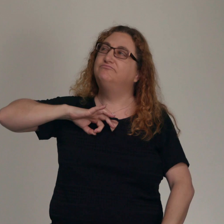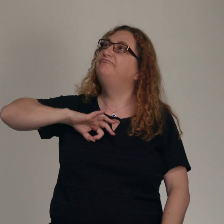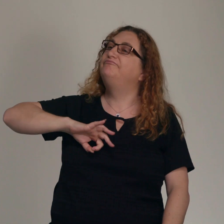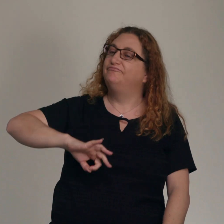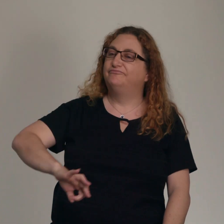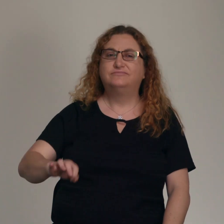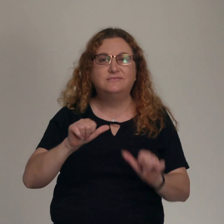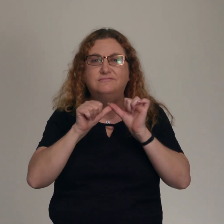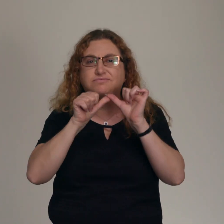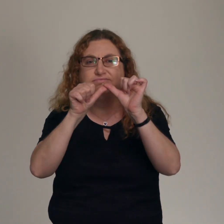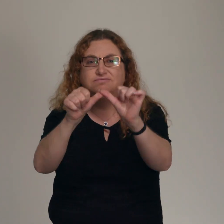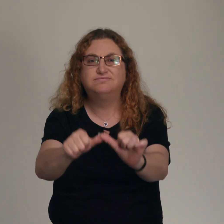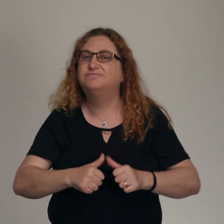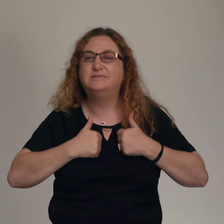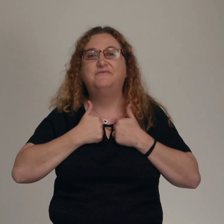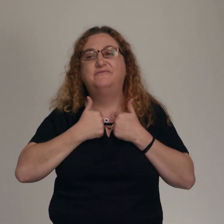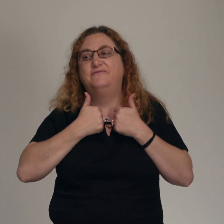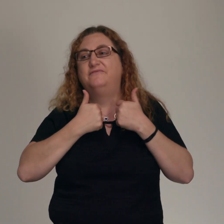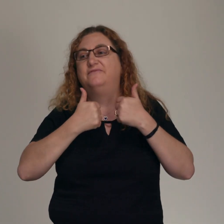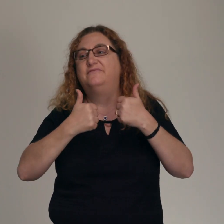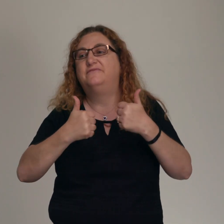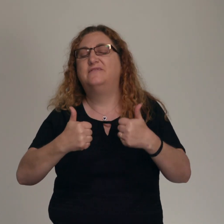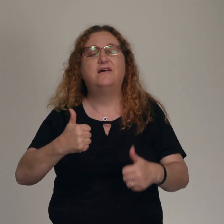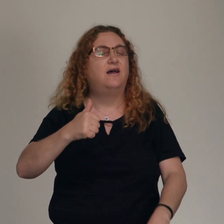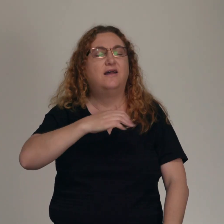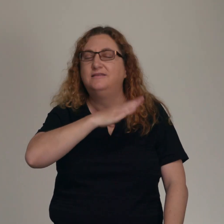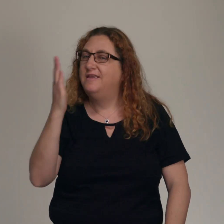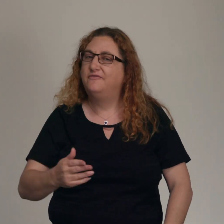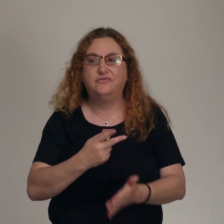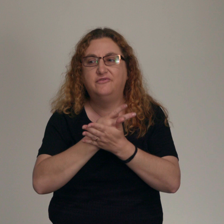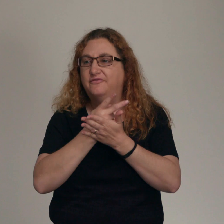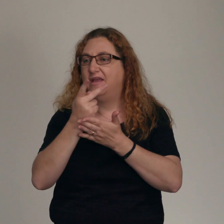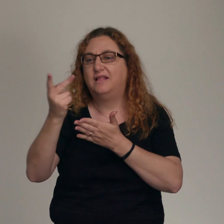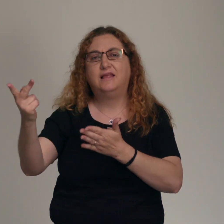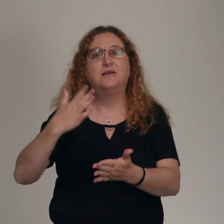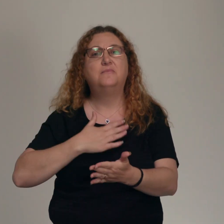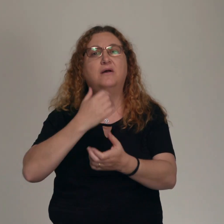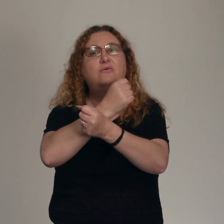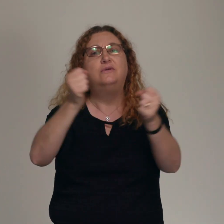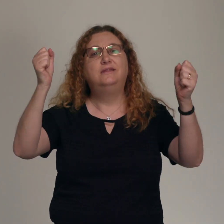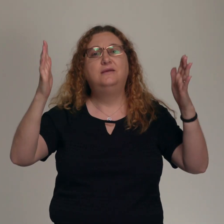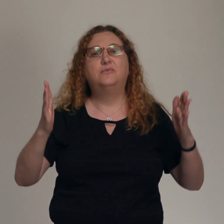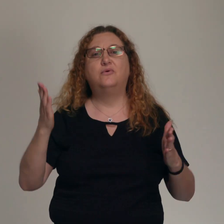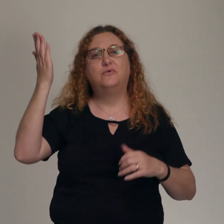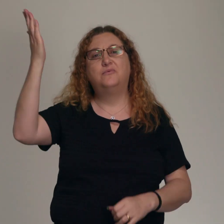Everlasting, never failing My Redeemer, my